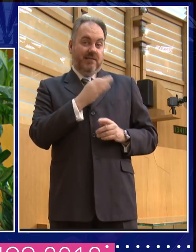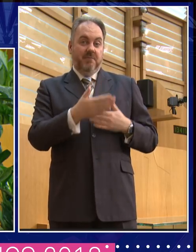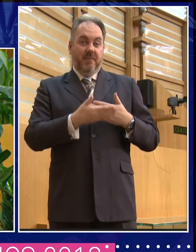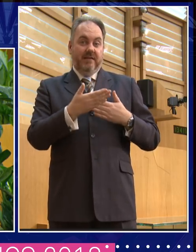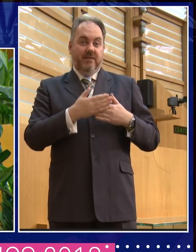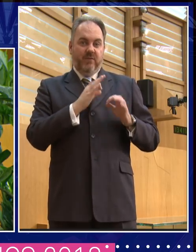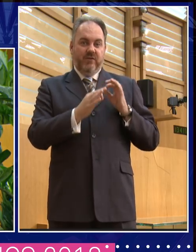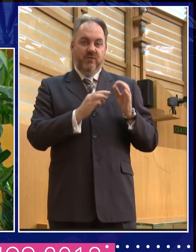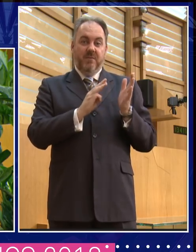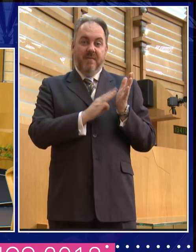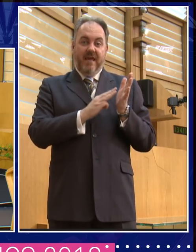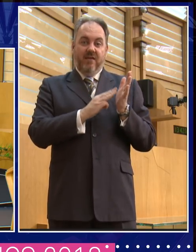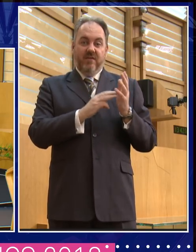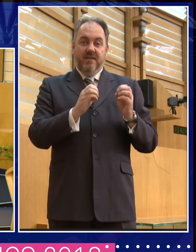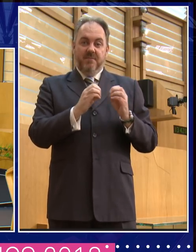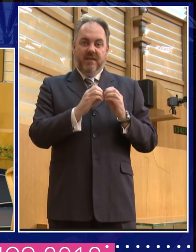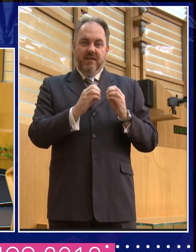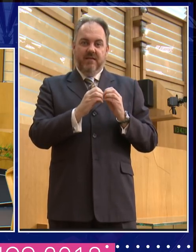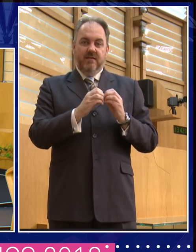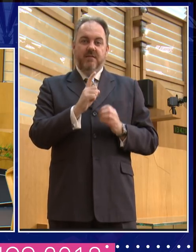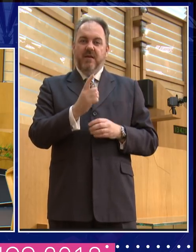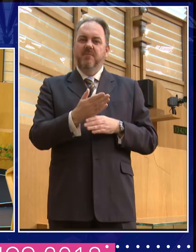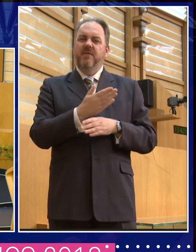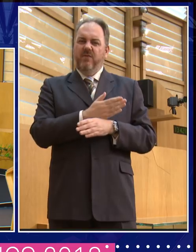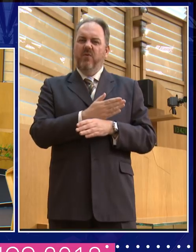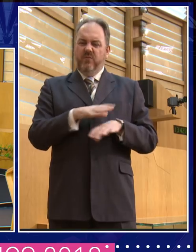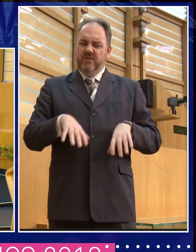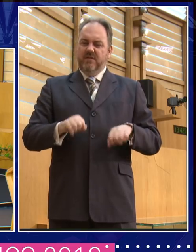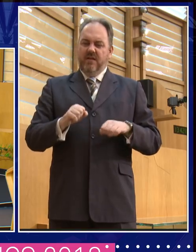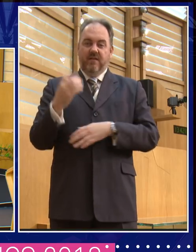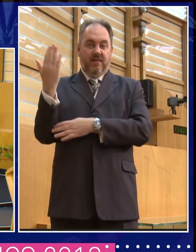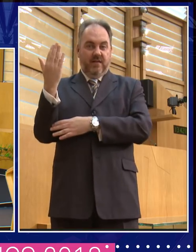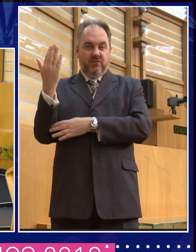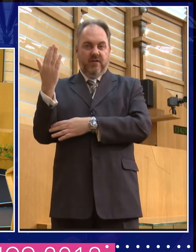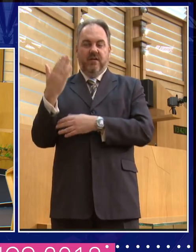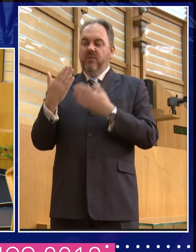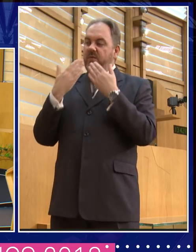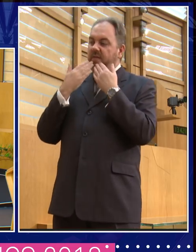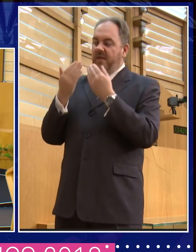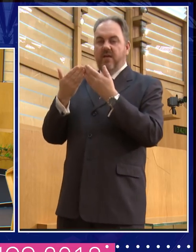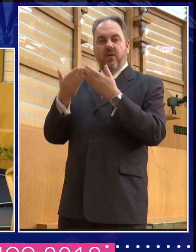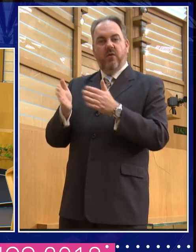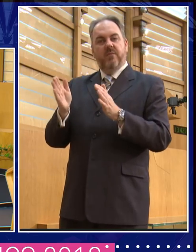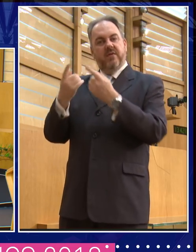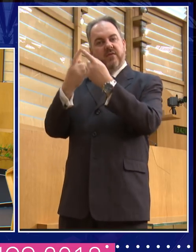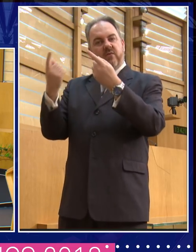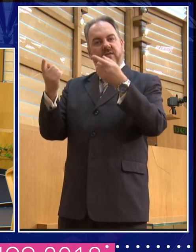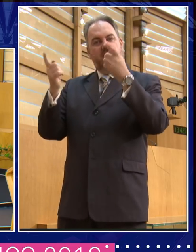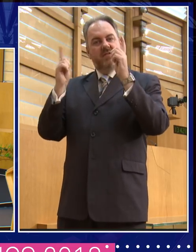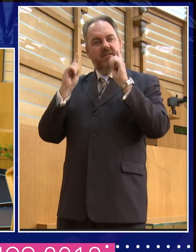Mary, I want to thank first of all the Open University who are the sponsors of today's event and they've been a big supporter